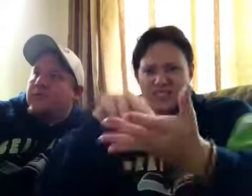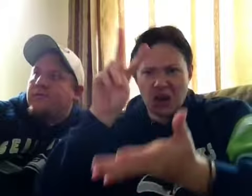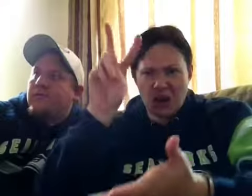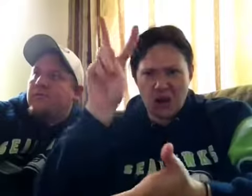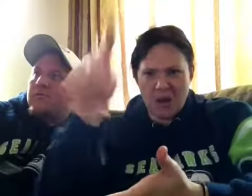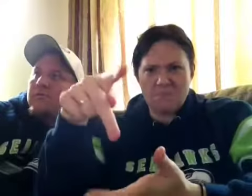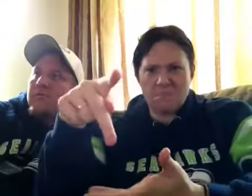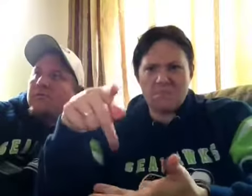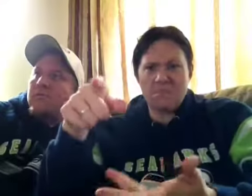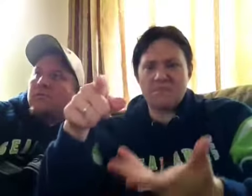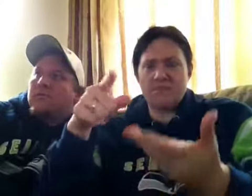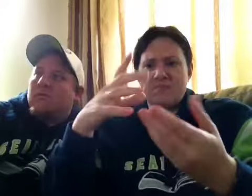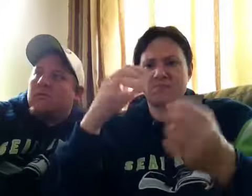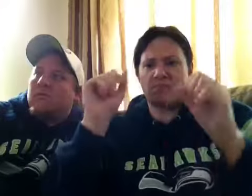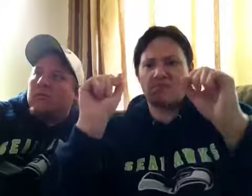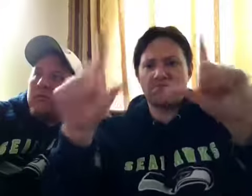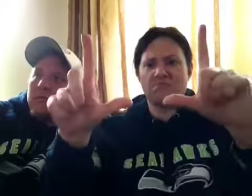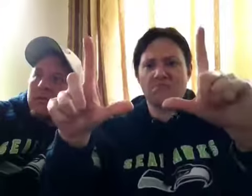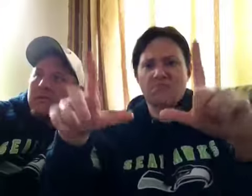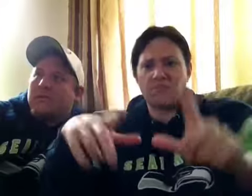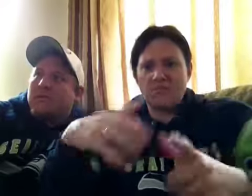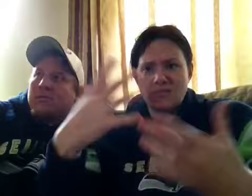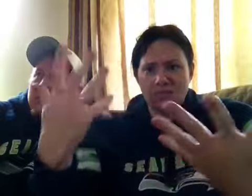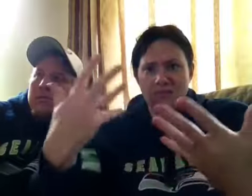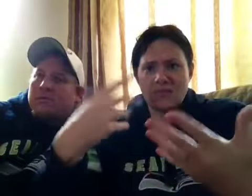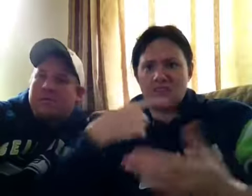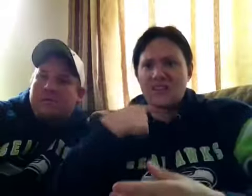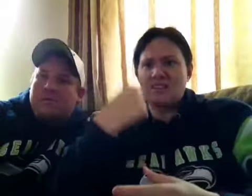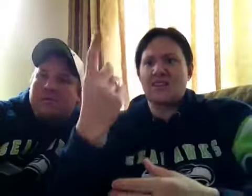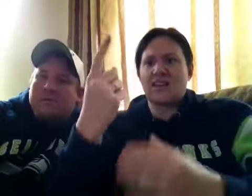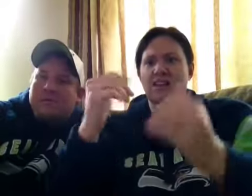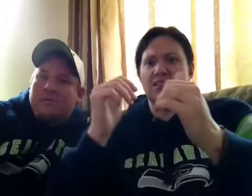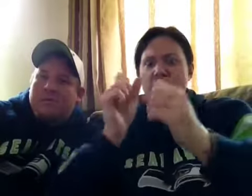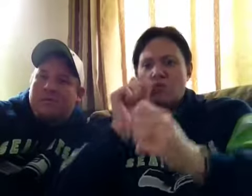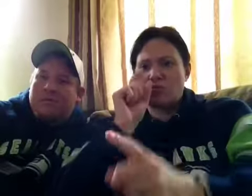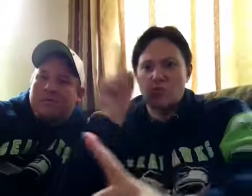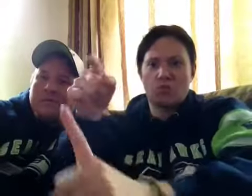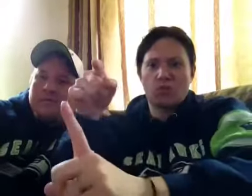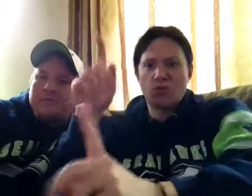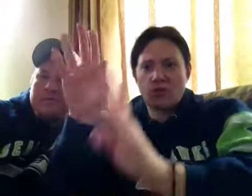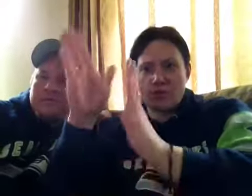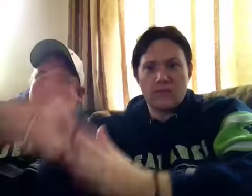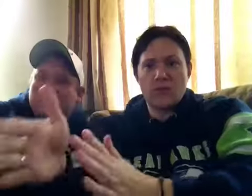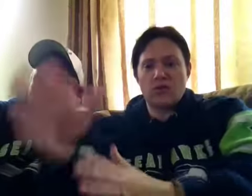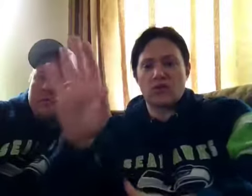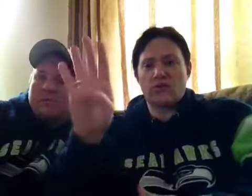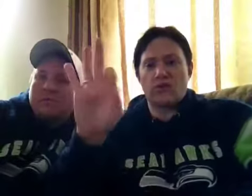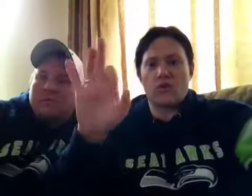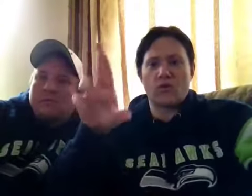I love you, Mama. I love you all. Yes, I do. What do you want, Toby? You got a toy?